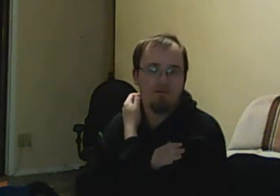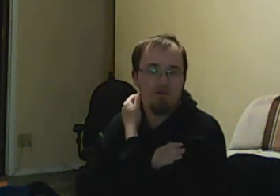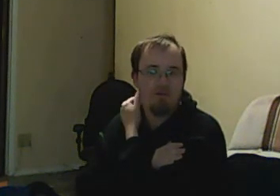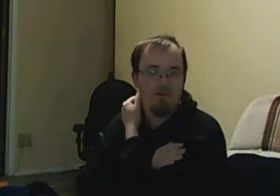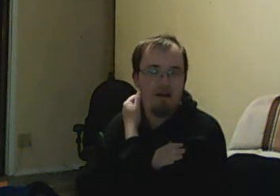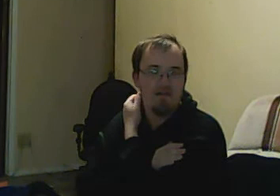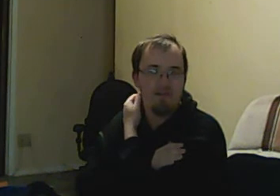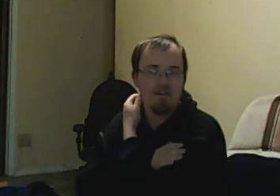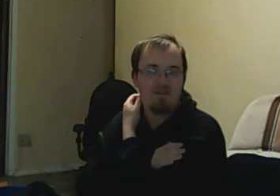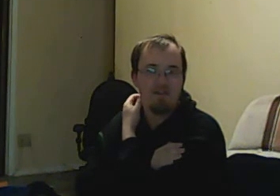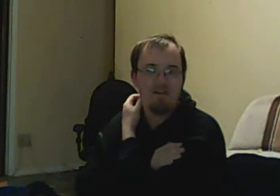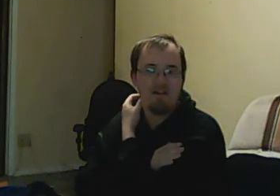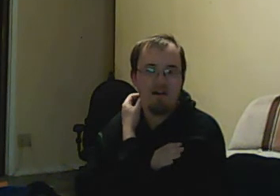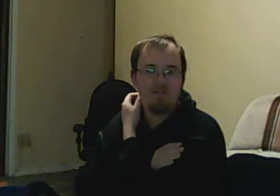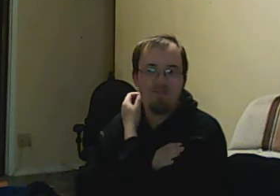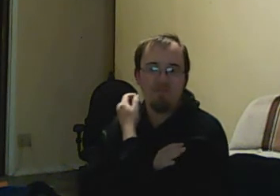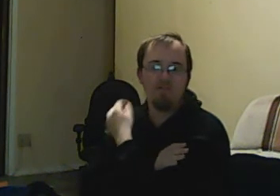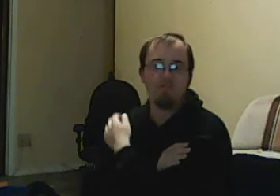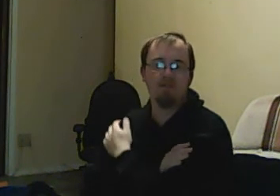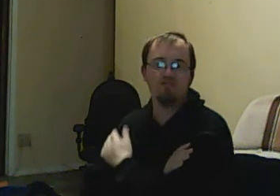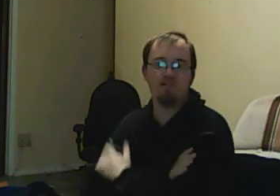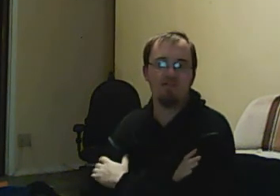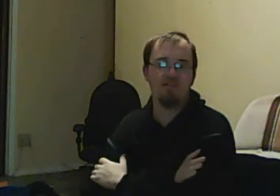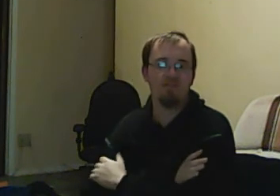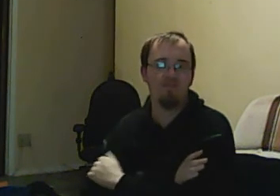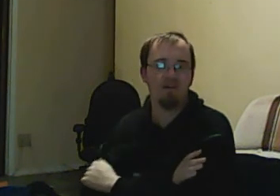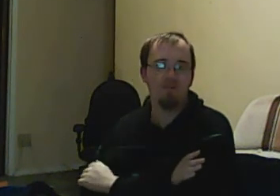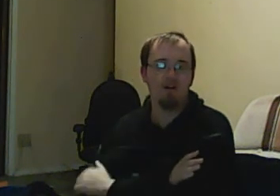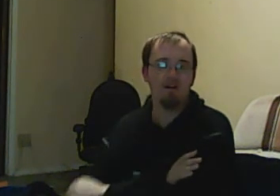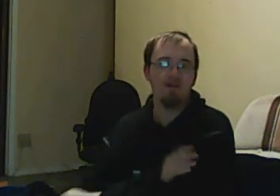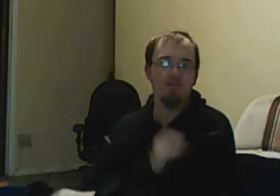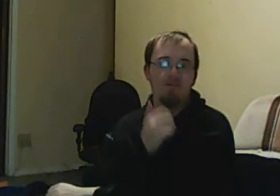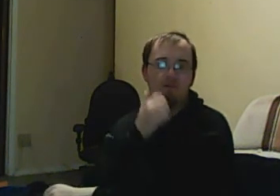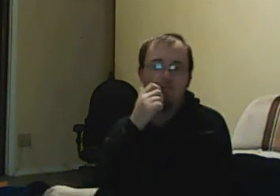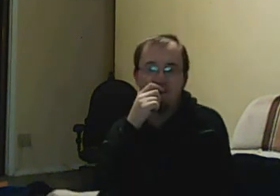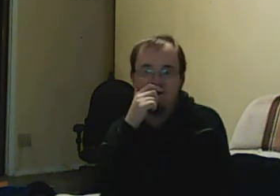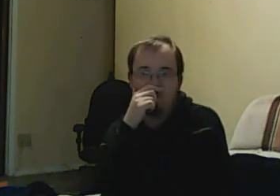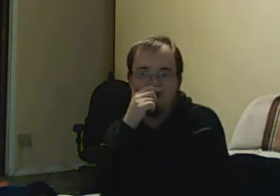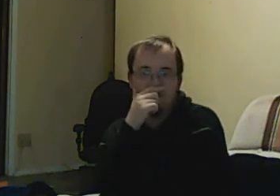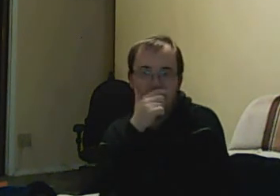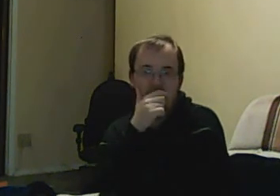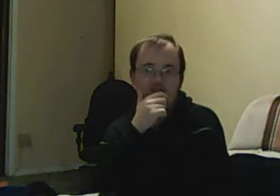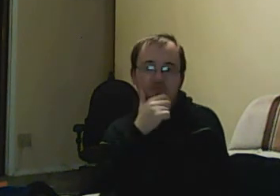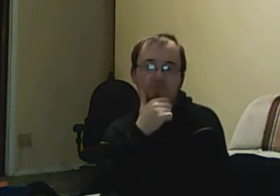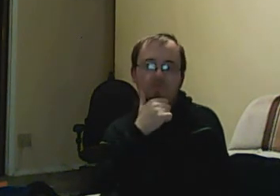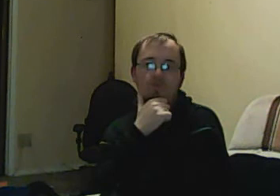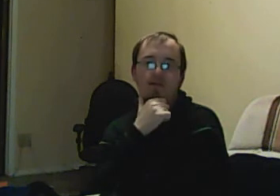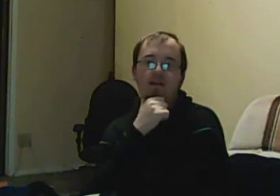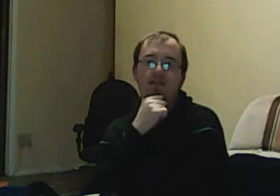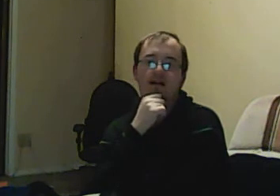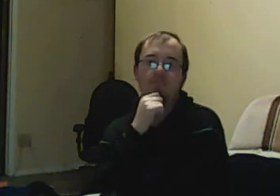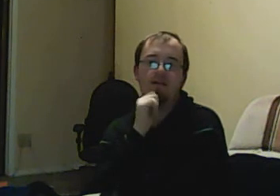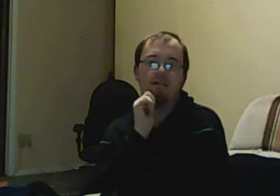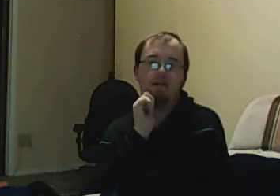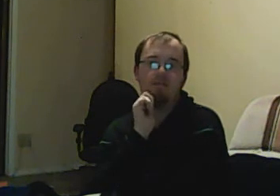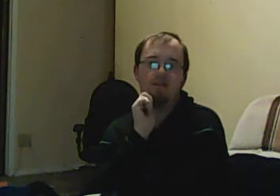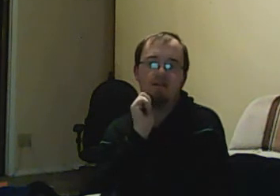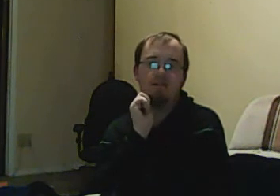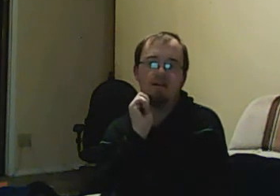The crew wanted to make sure they did the controversy of topic justice. Brandon goes, we did a fair bit of research reading a lot about Columbine in this